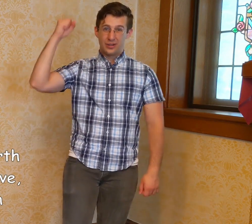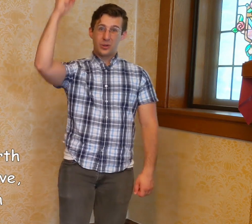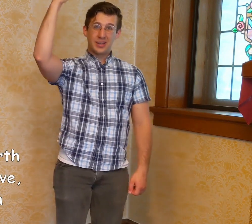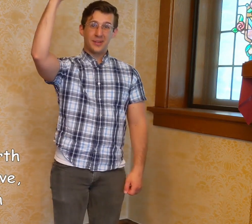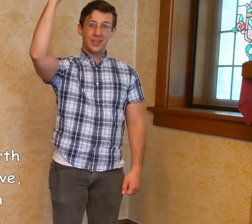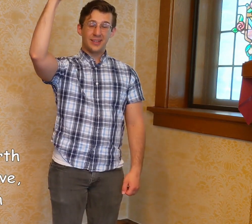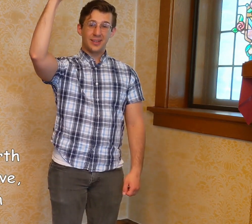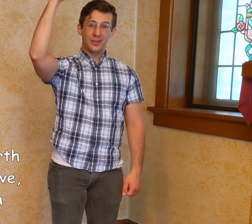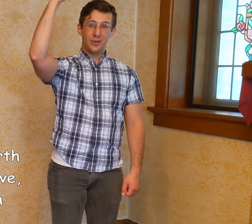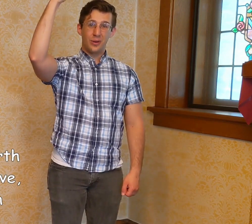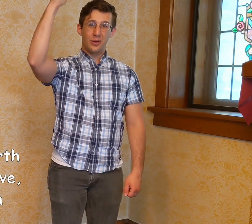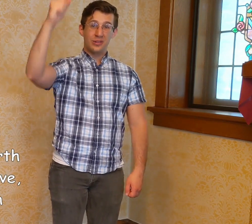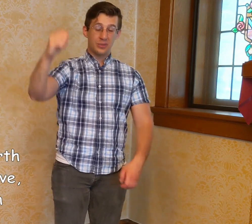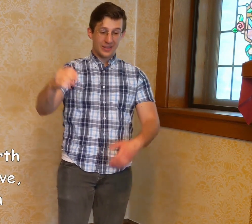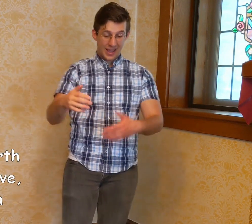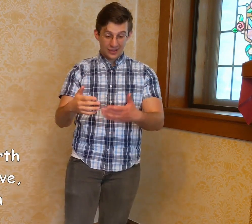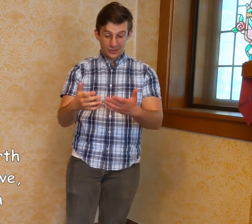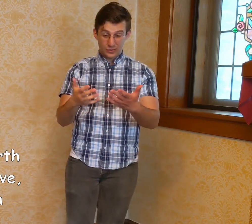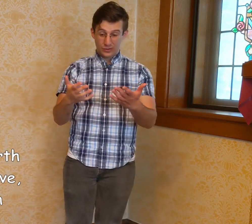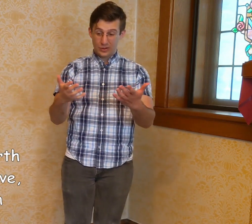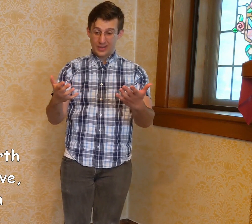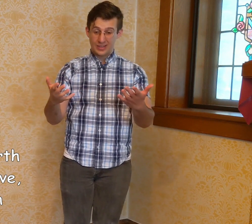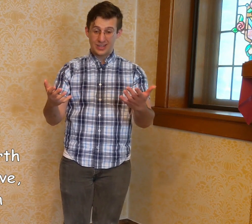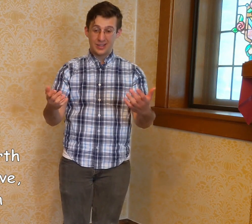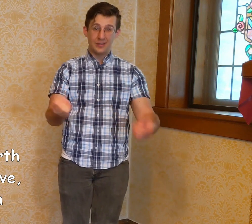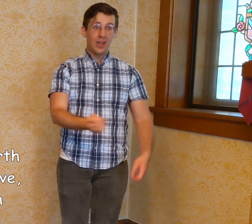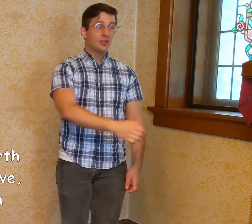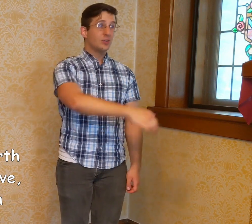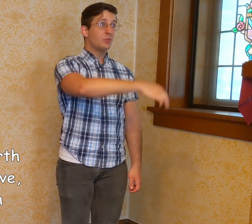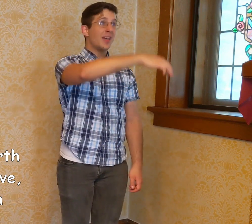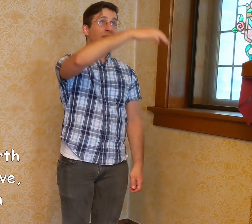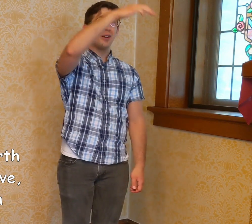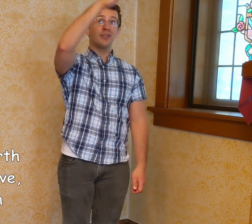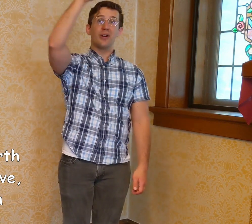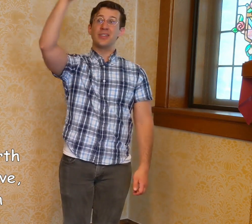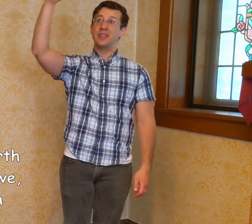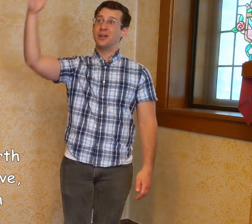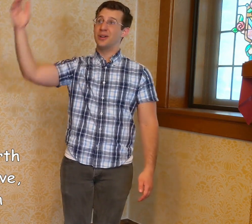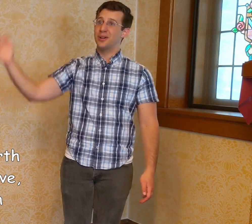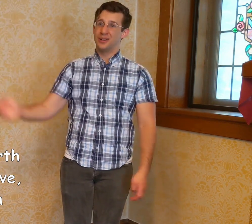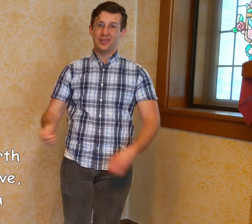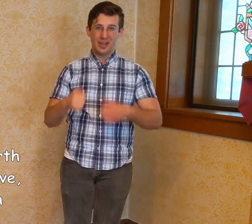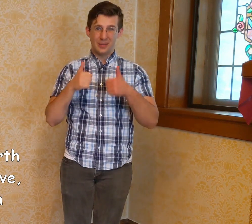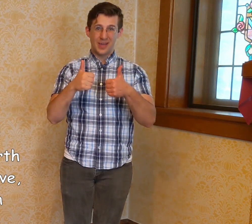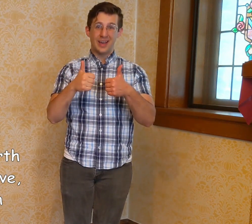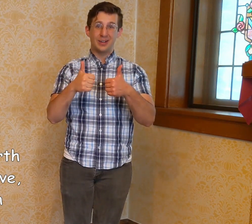Lord now sends us forth with hands to serve and give. To make of all the earth, a better